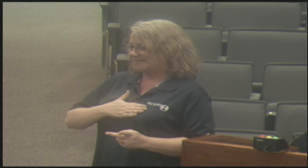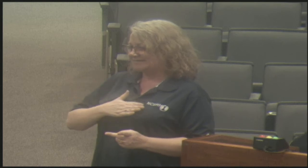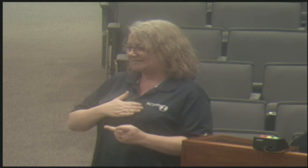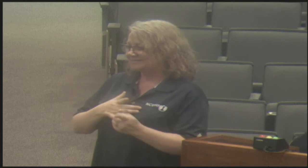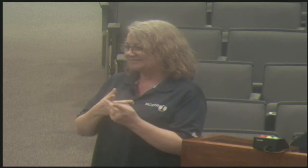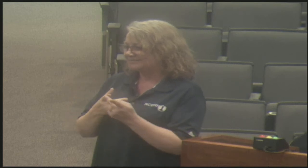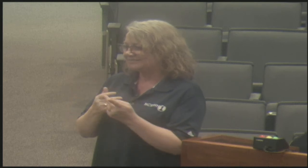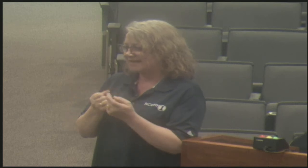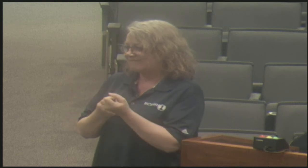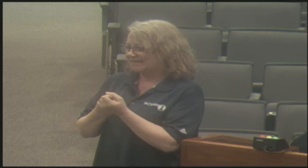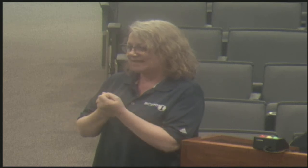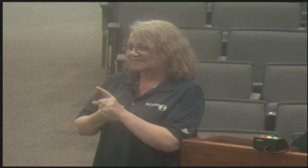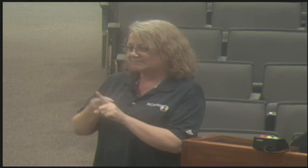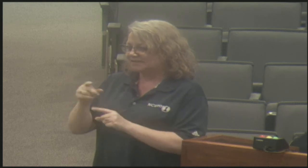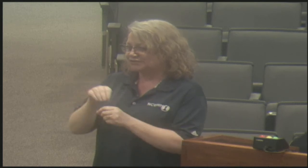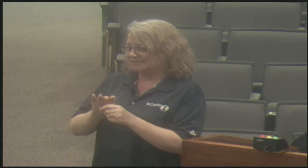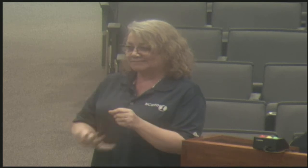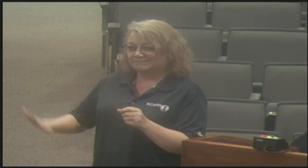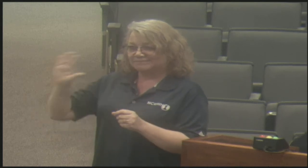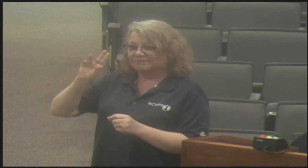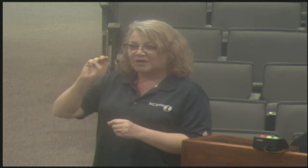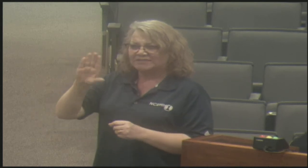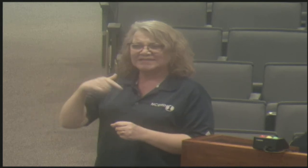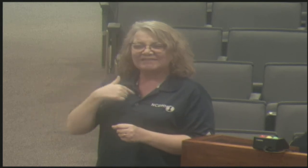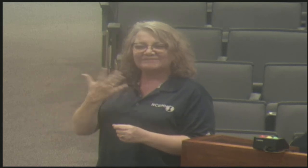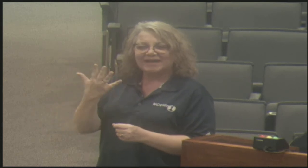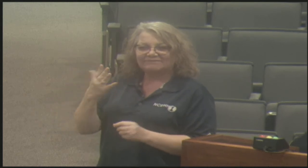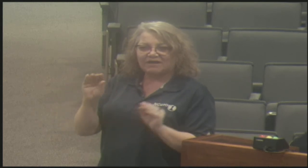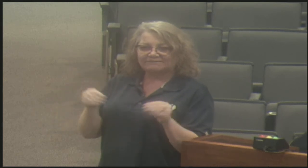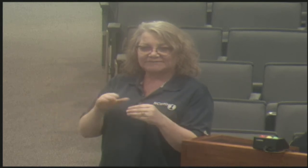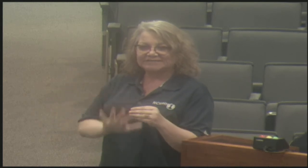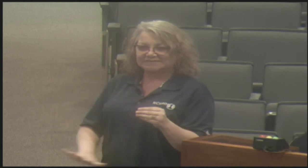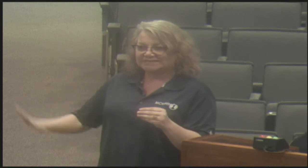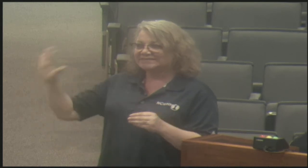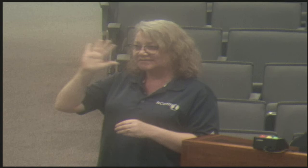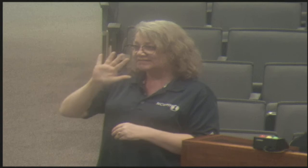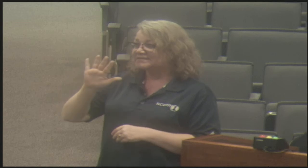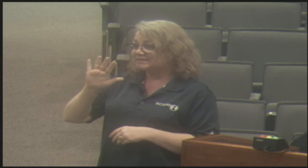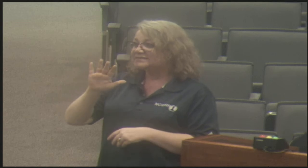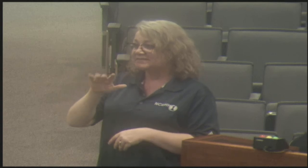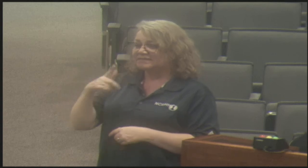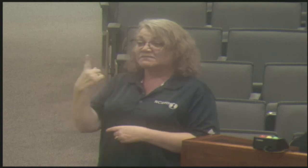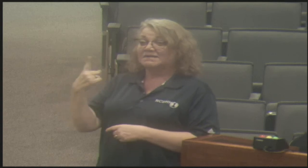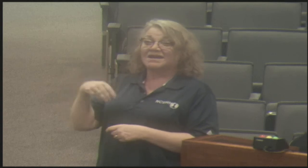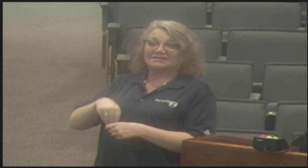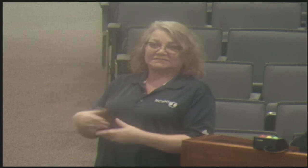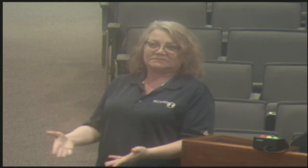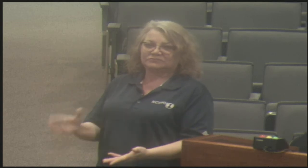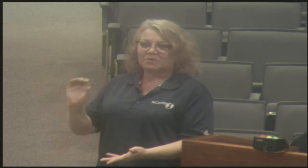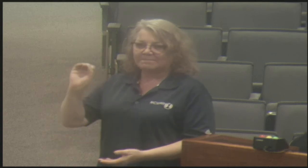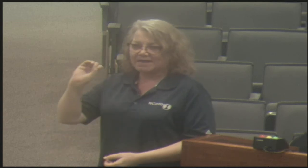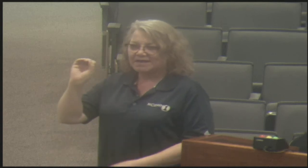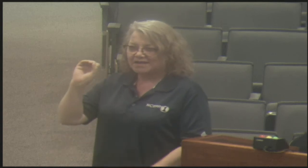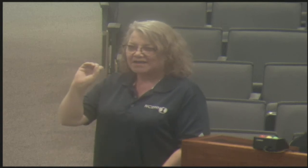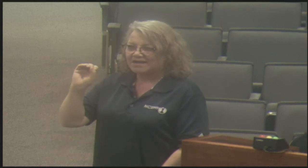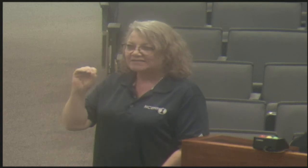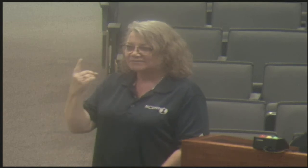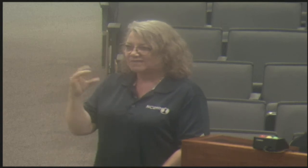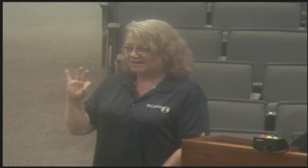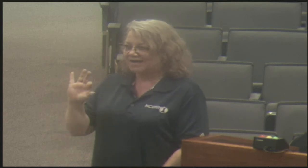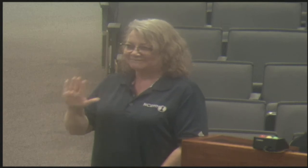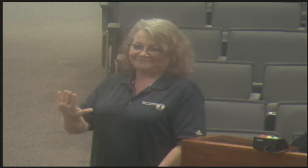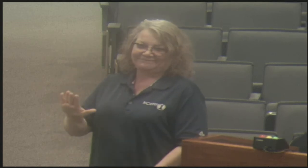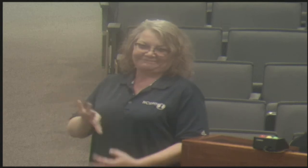reality, I actually service six different positions. I work, excuse me, regions. We, in the state of Nebraska,